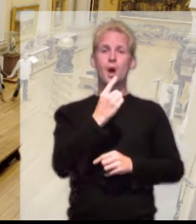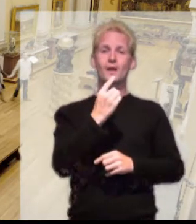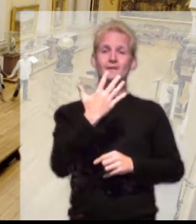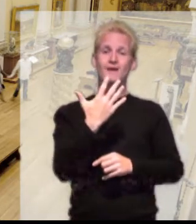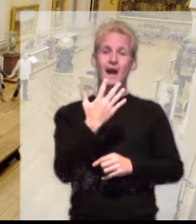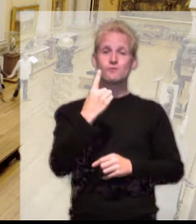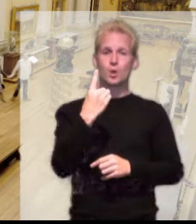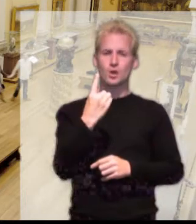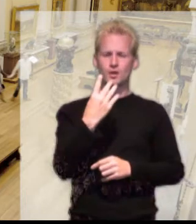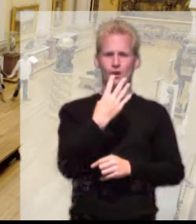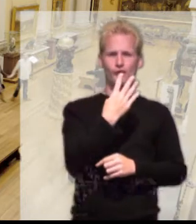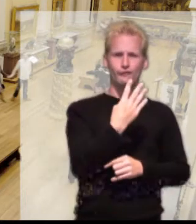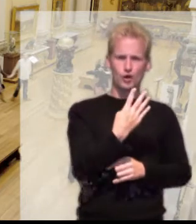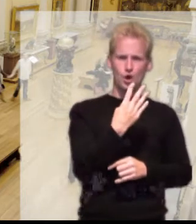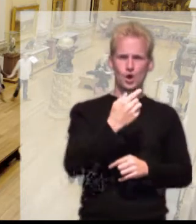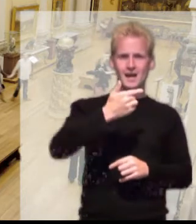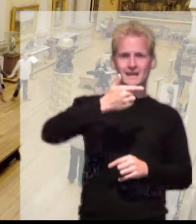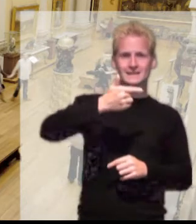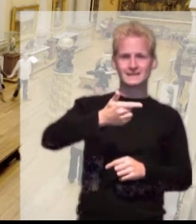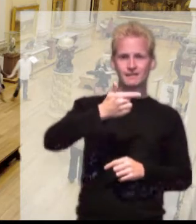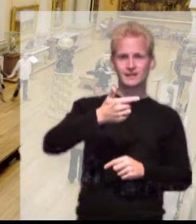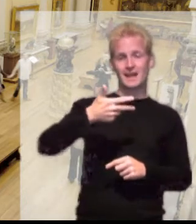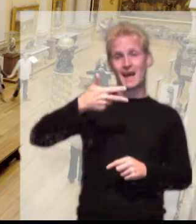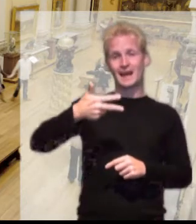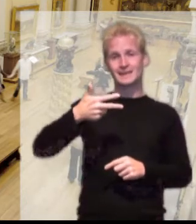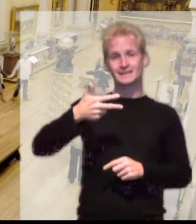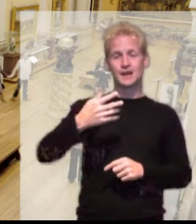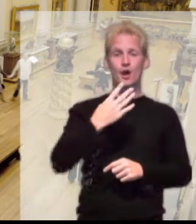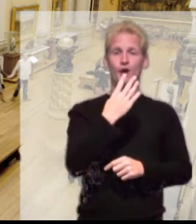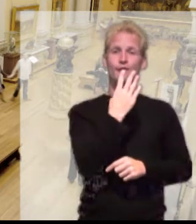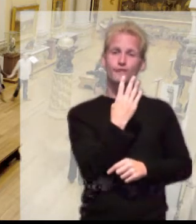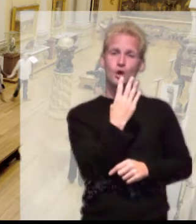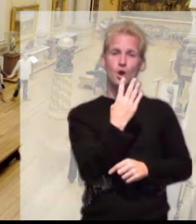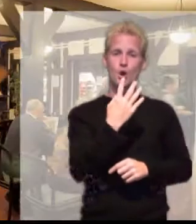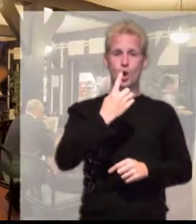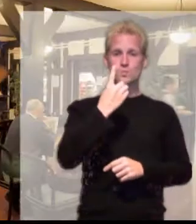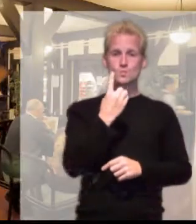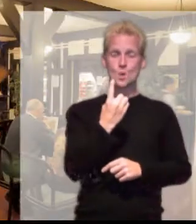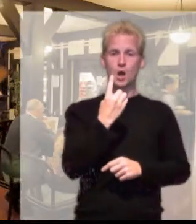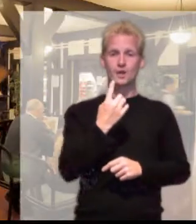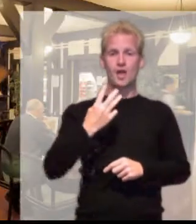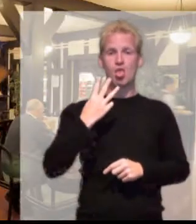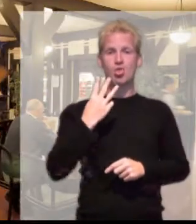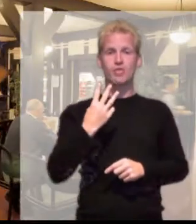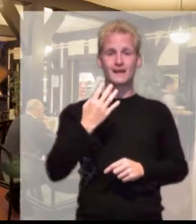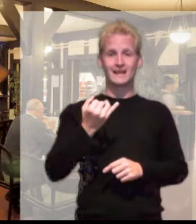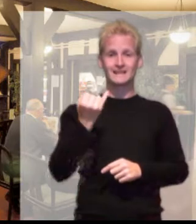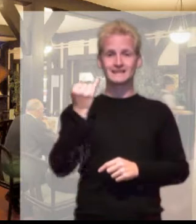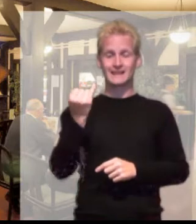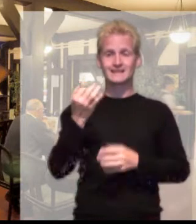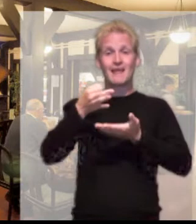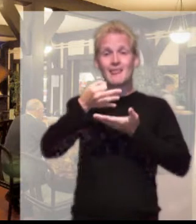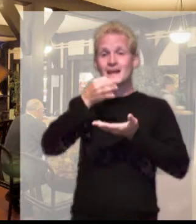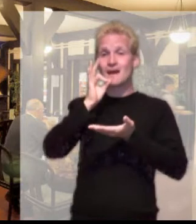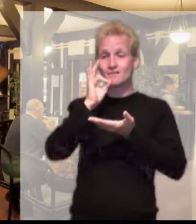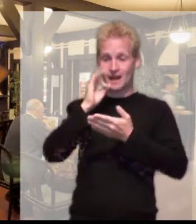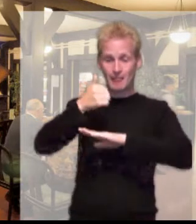0151 478 4136 The cafe is in the basement. There is an